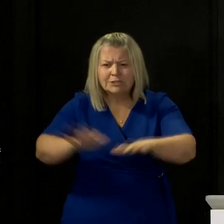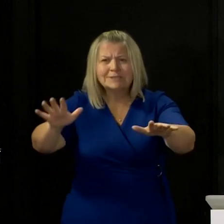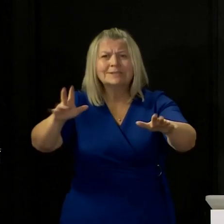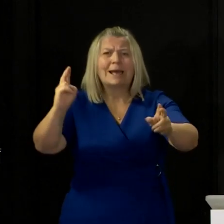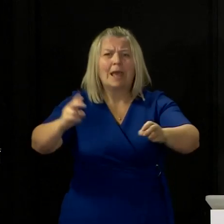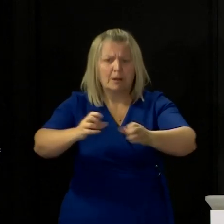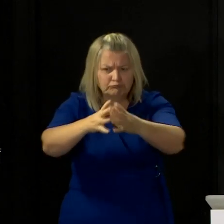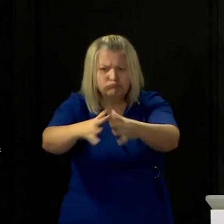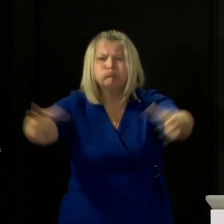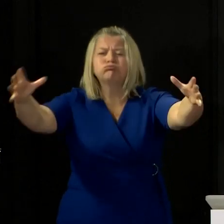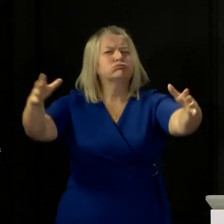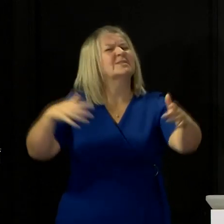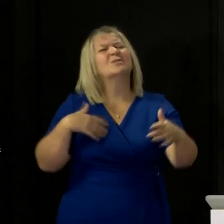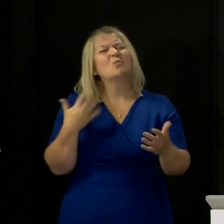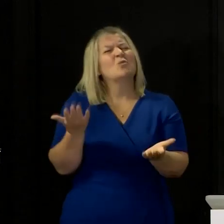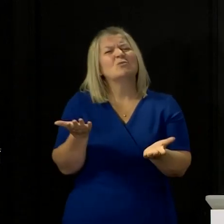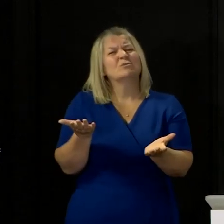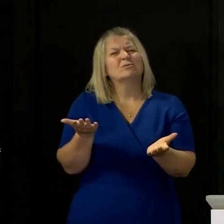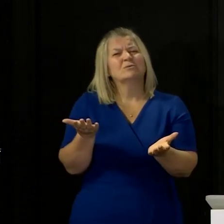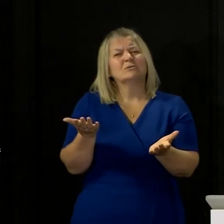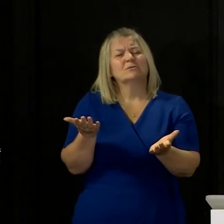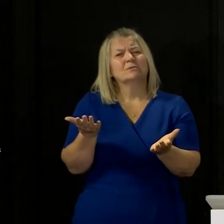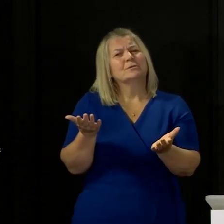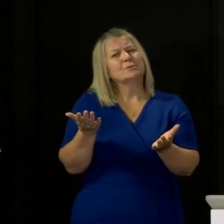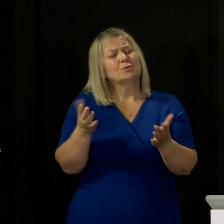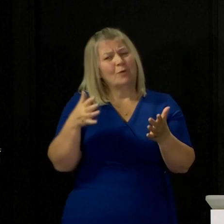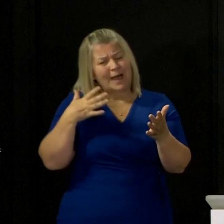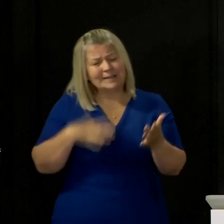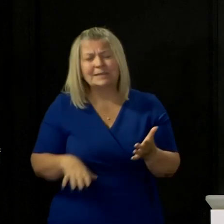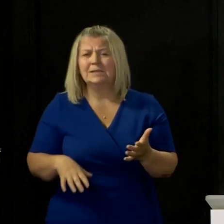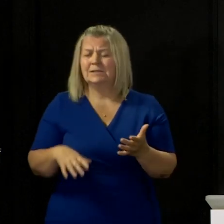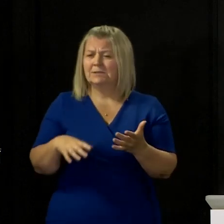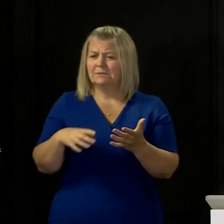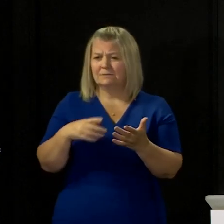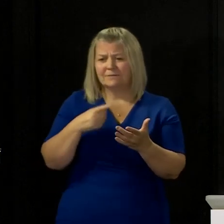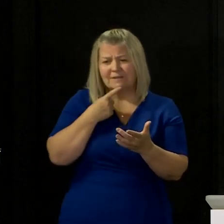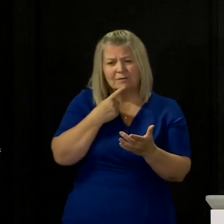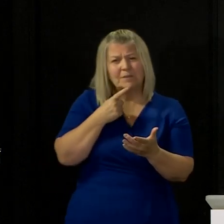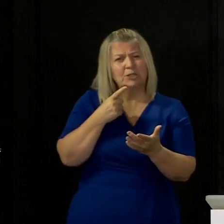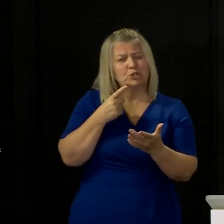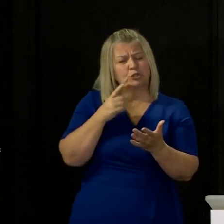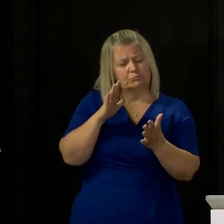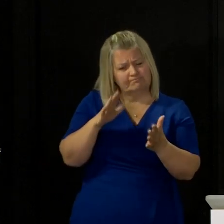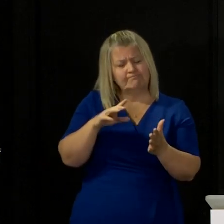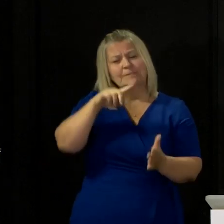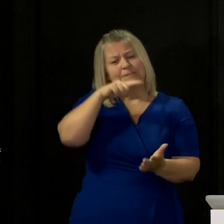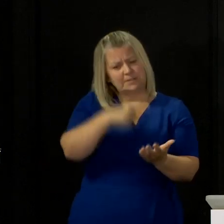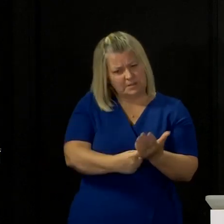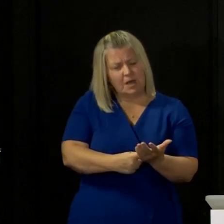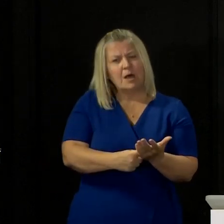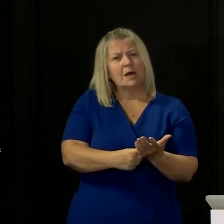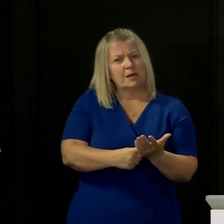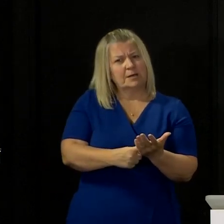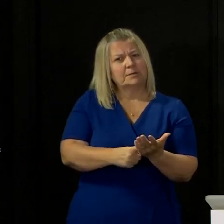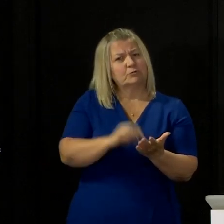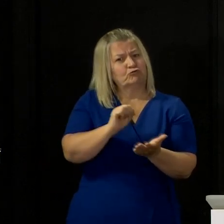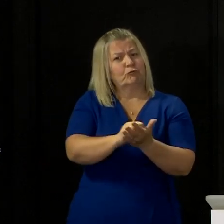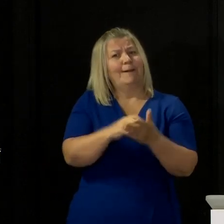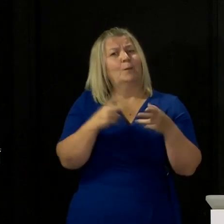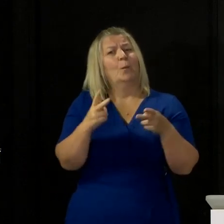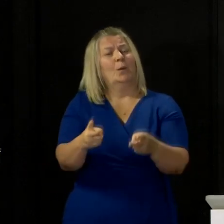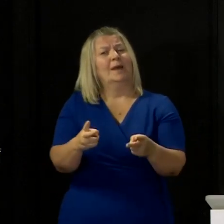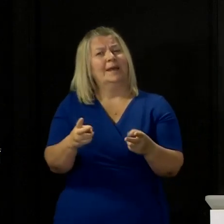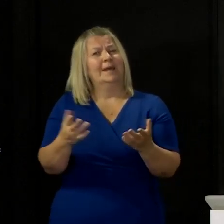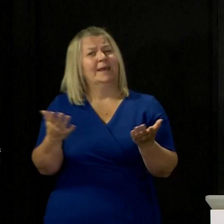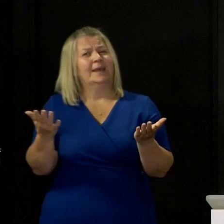out of control again. So I need to keep taking these decisions in that way. But I want everybody to be under no illusions that whether we're